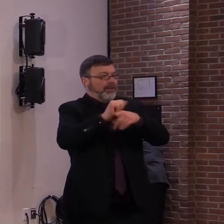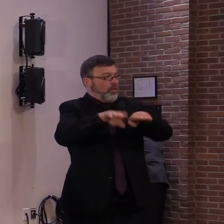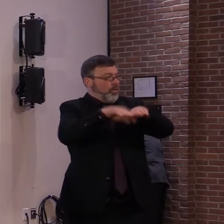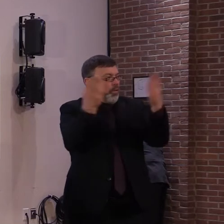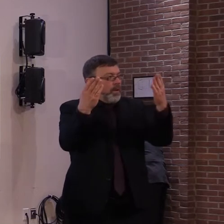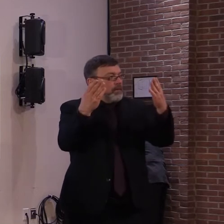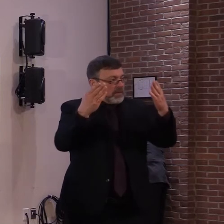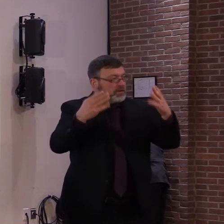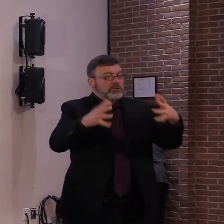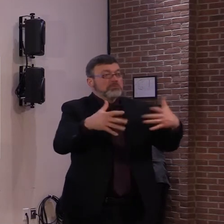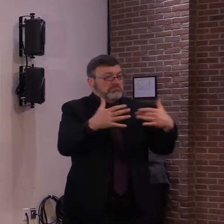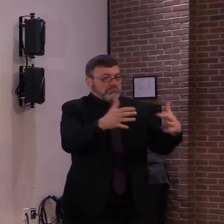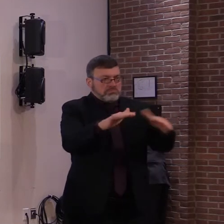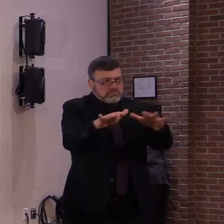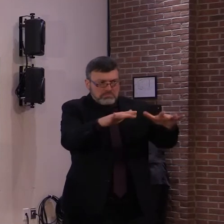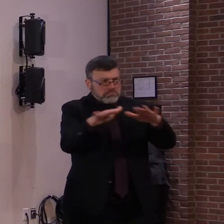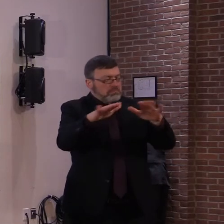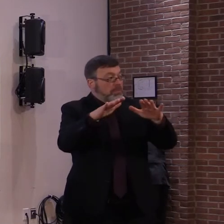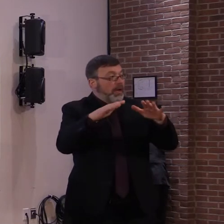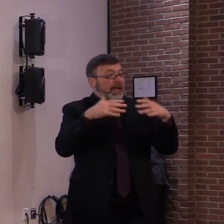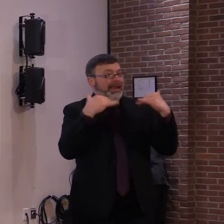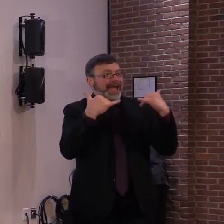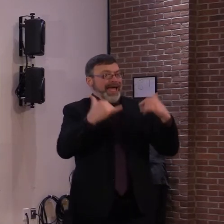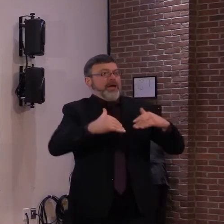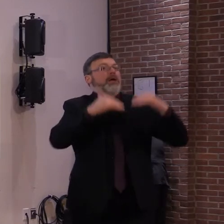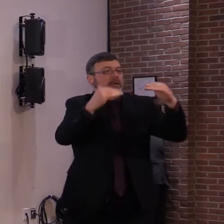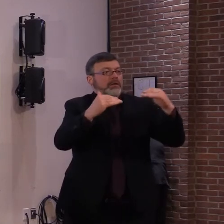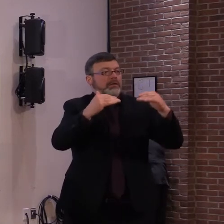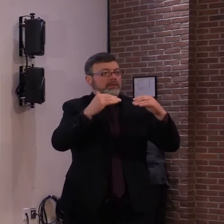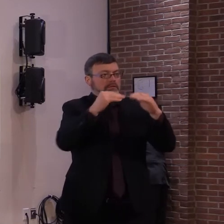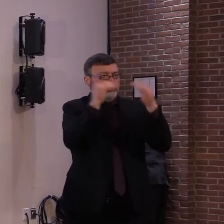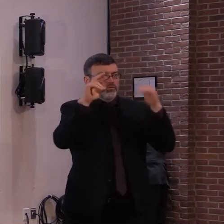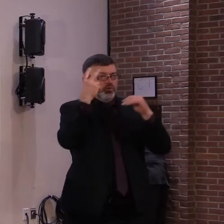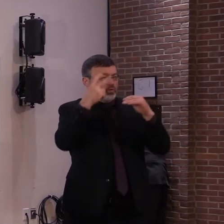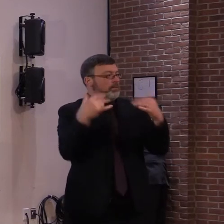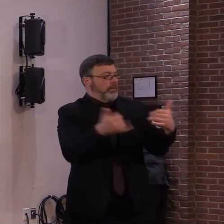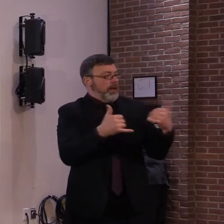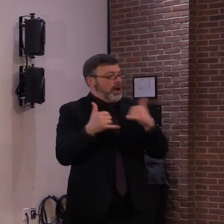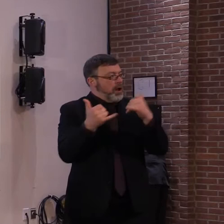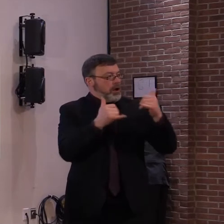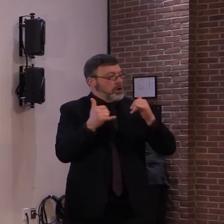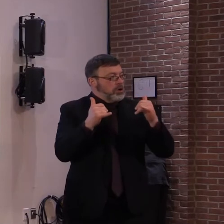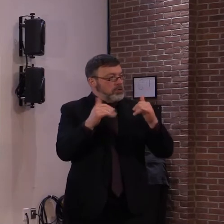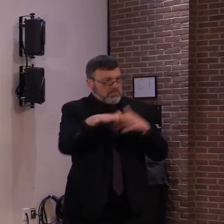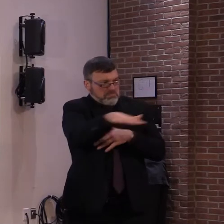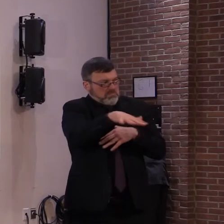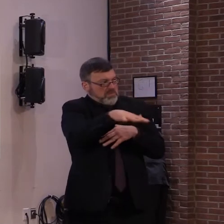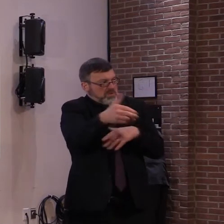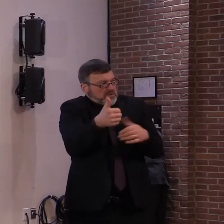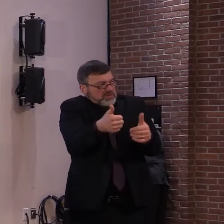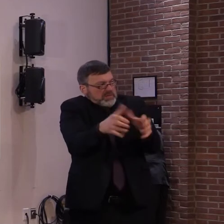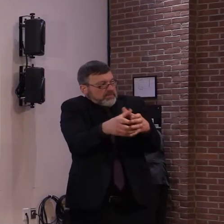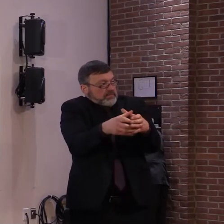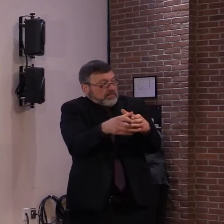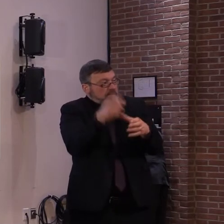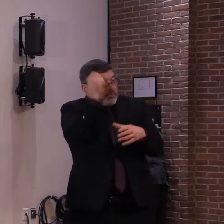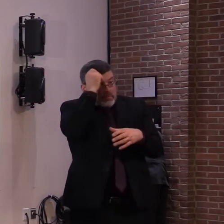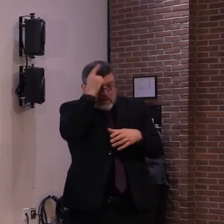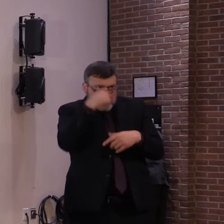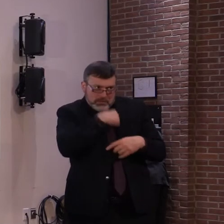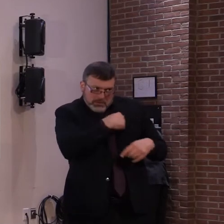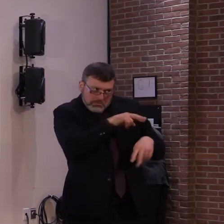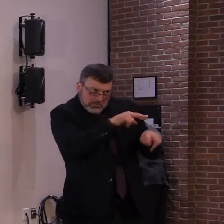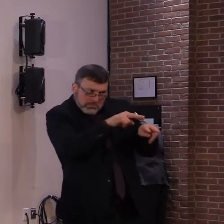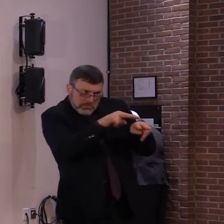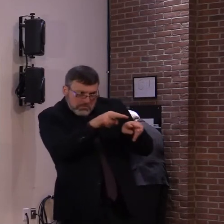practice while infectious, there are no known instances of spread to teammates or even teammates being